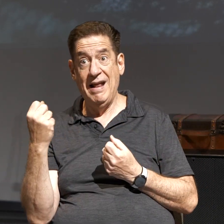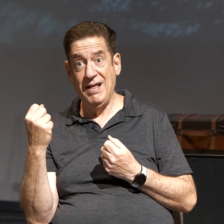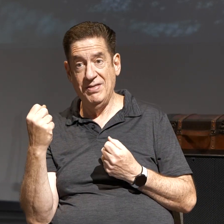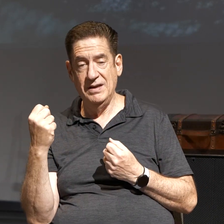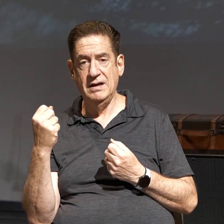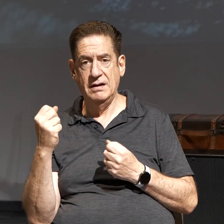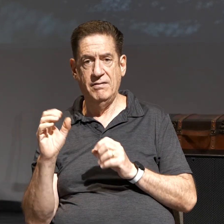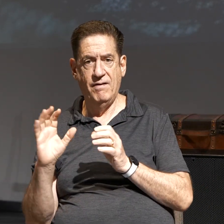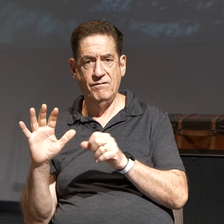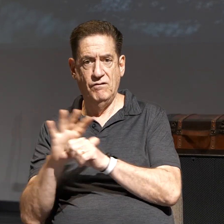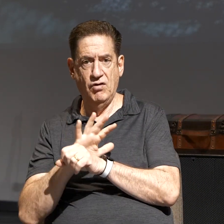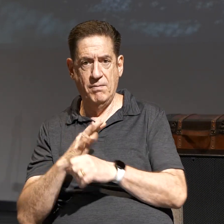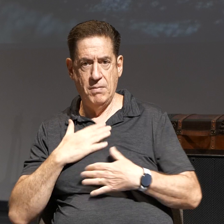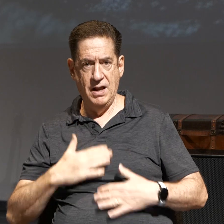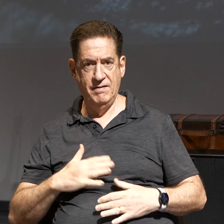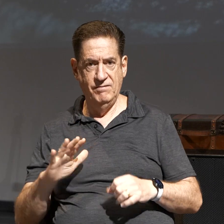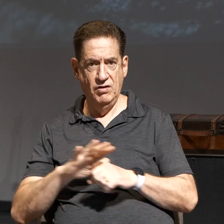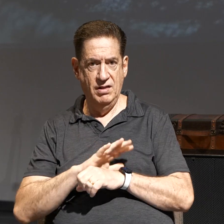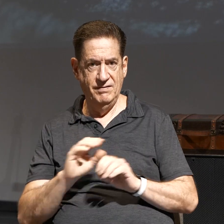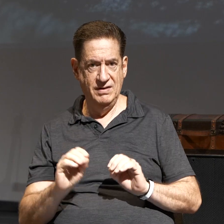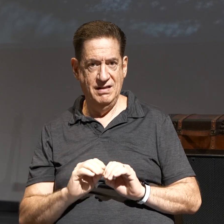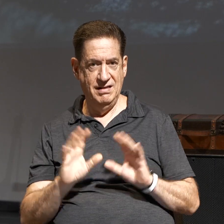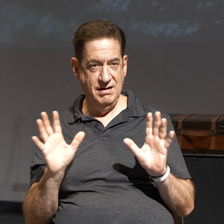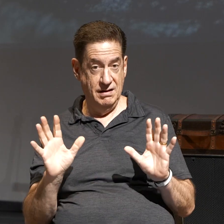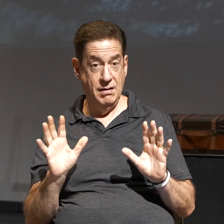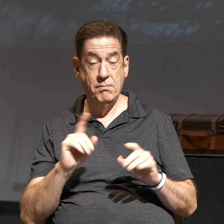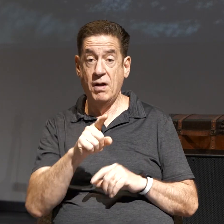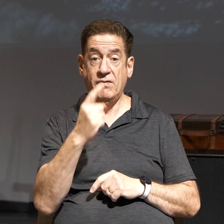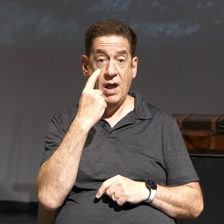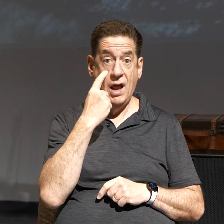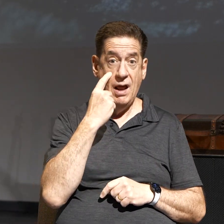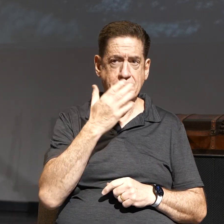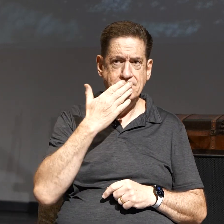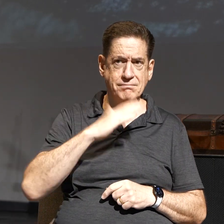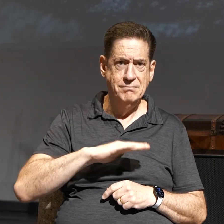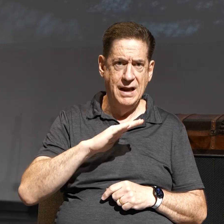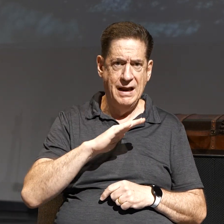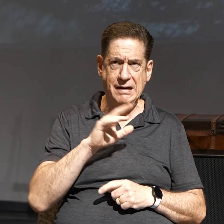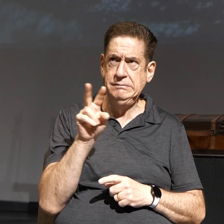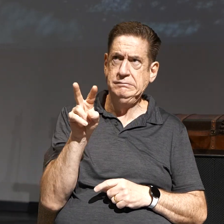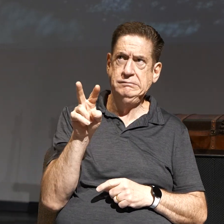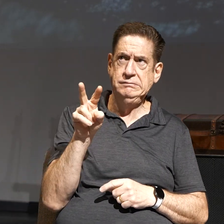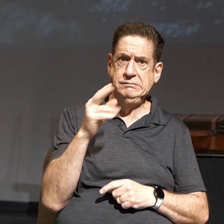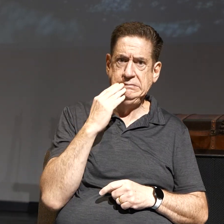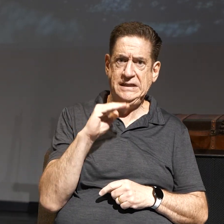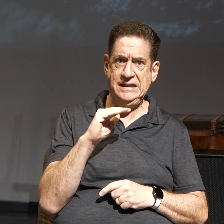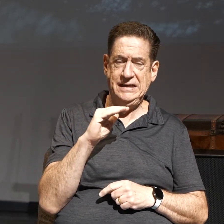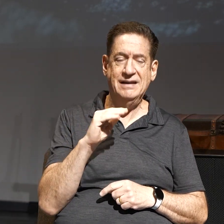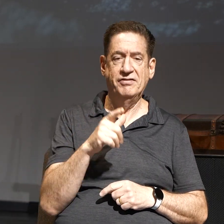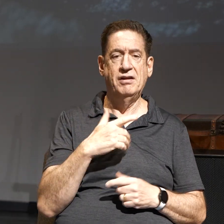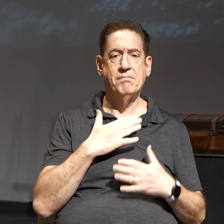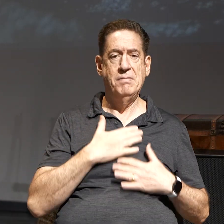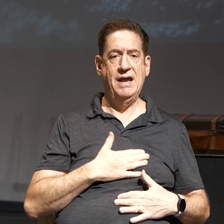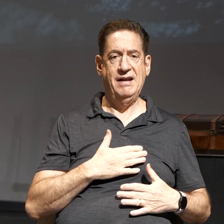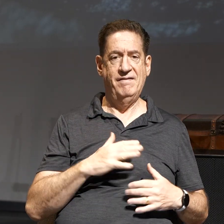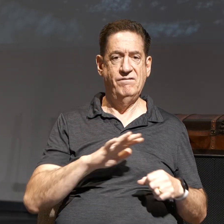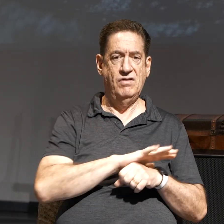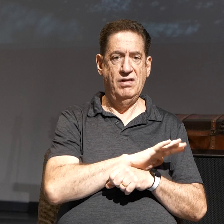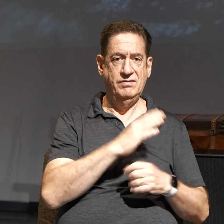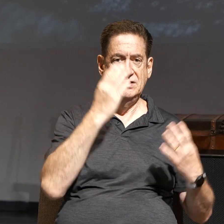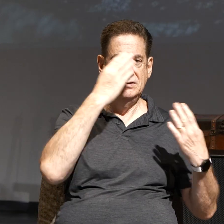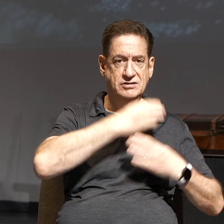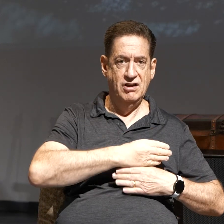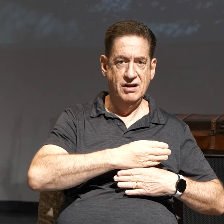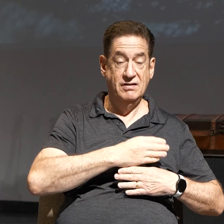body will be full of light. But if your I is bad, your whole body will be full of darkness. If then the